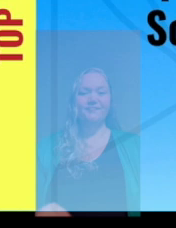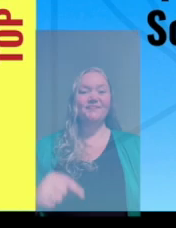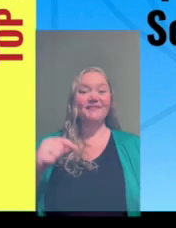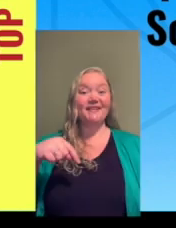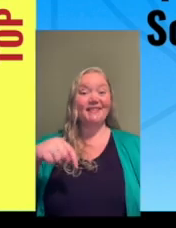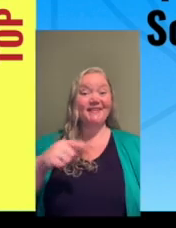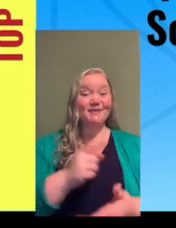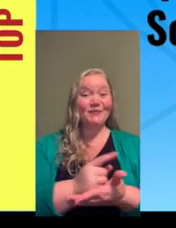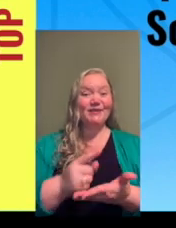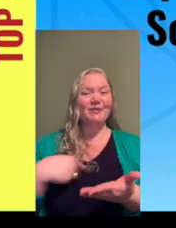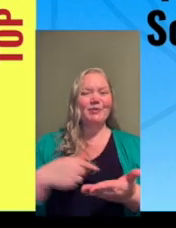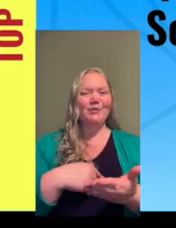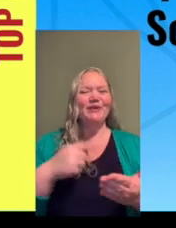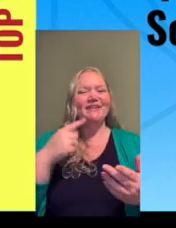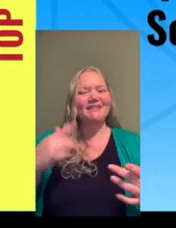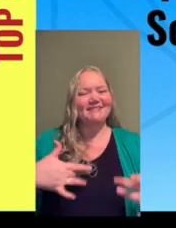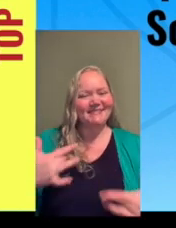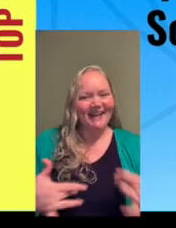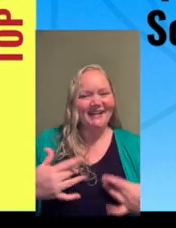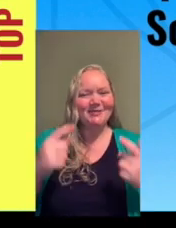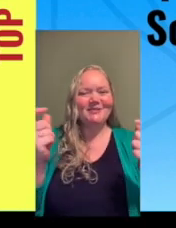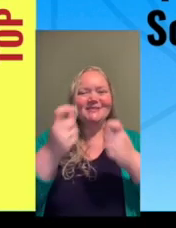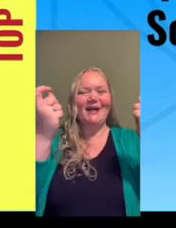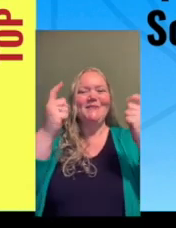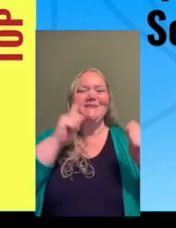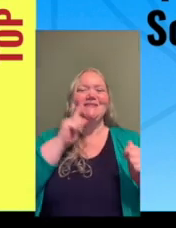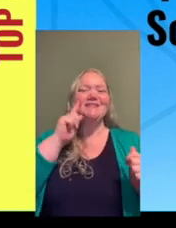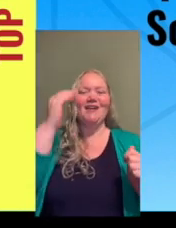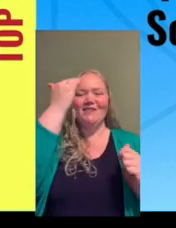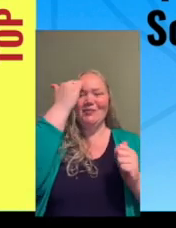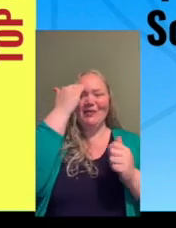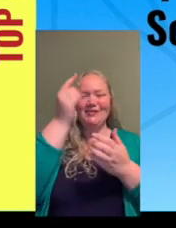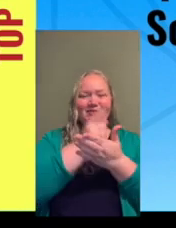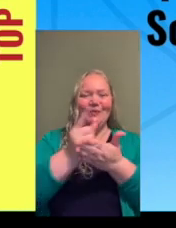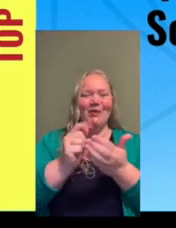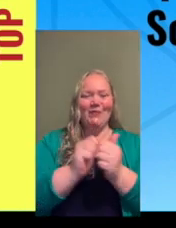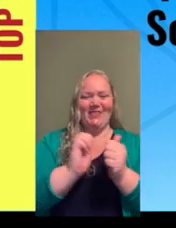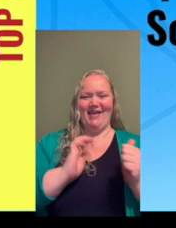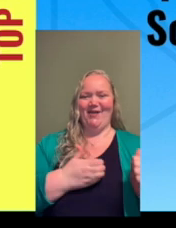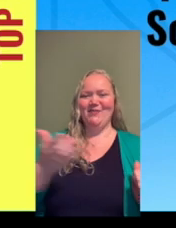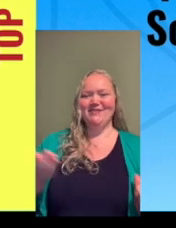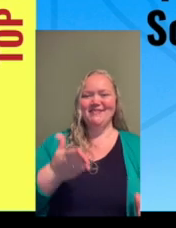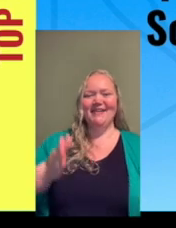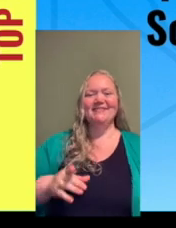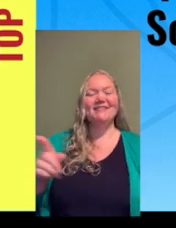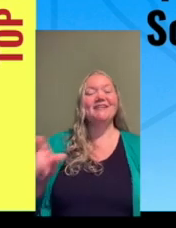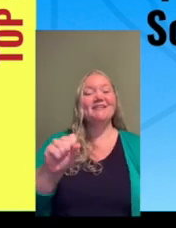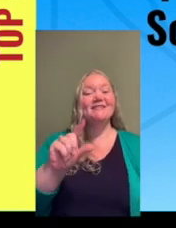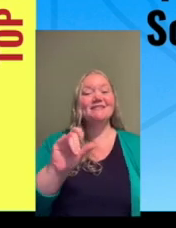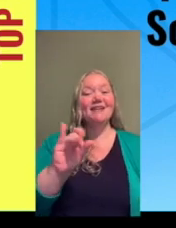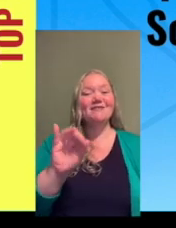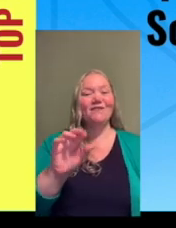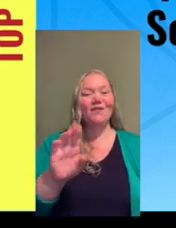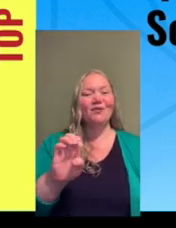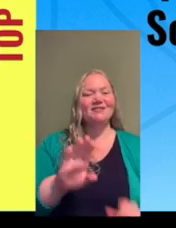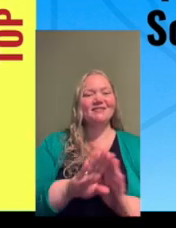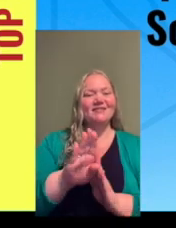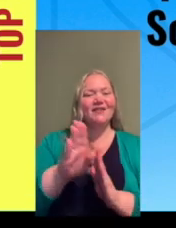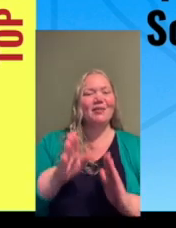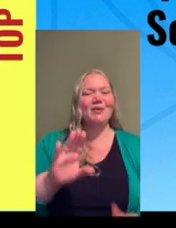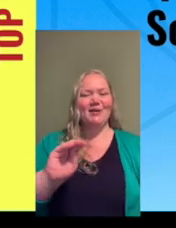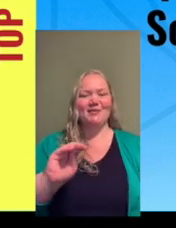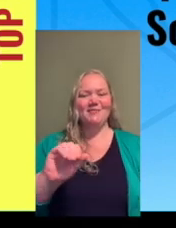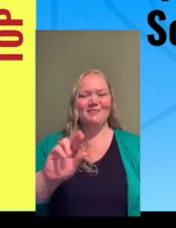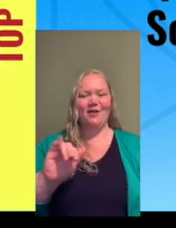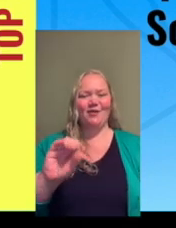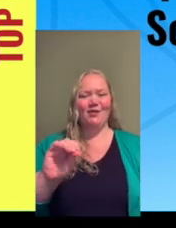This week we are excited to celebrate Deaf Awareness Week with our guest, Salesforce Developer Mario Essig. In this